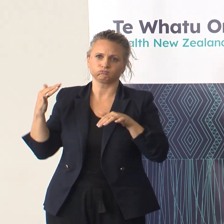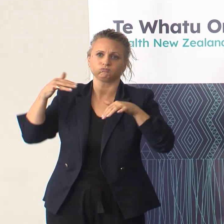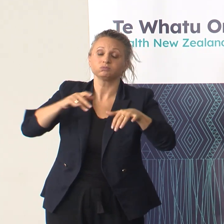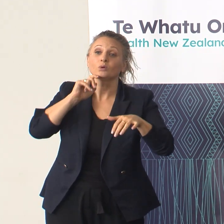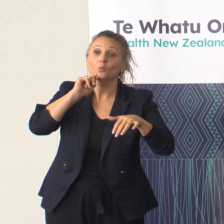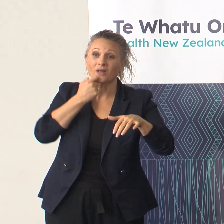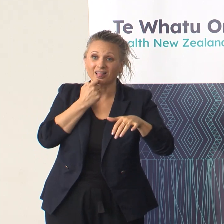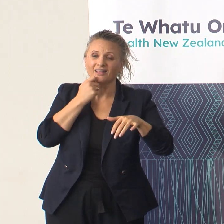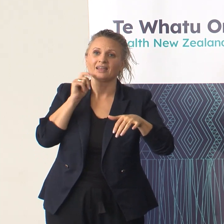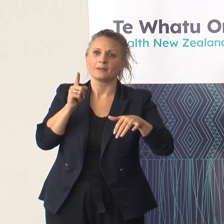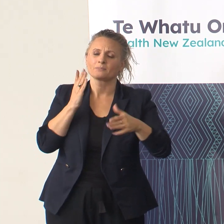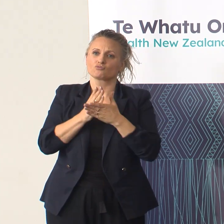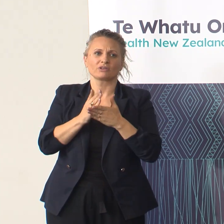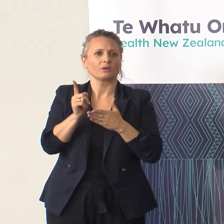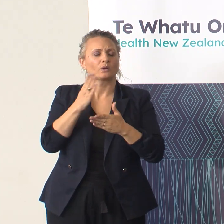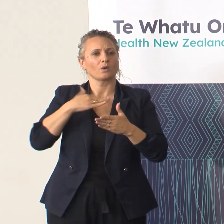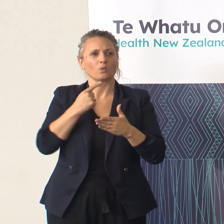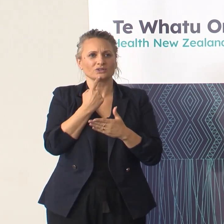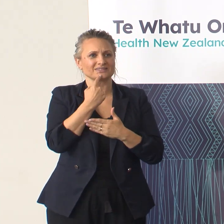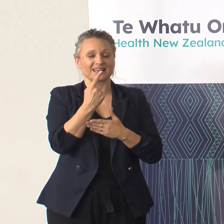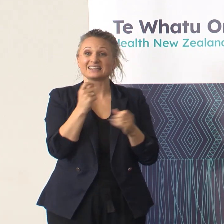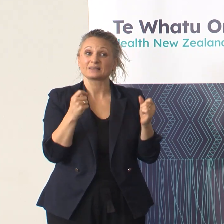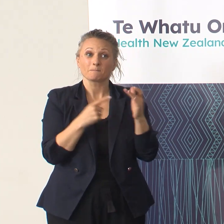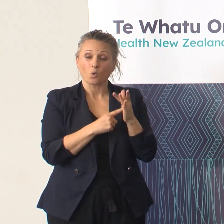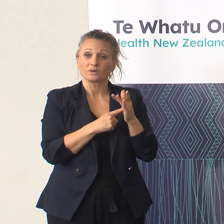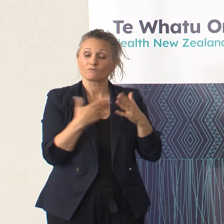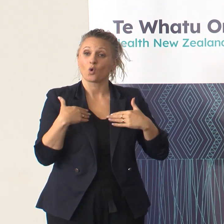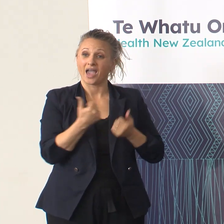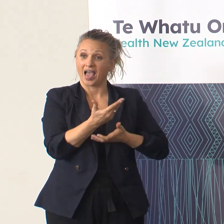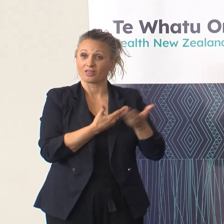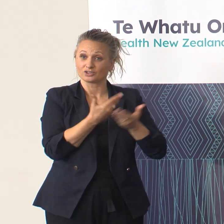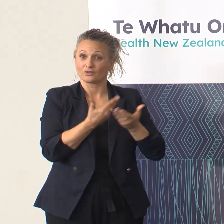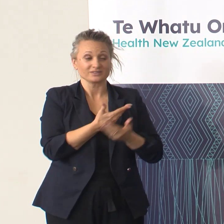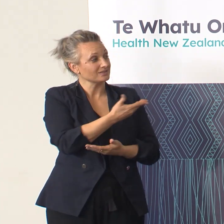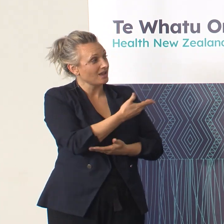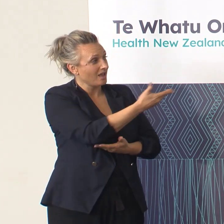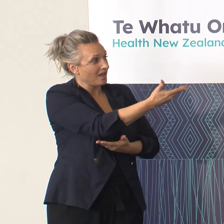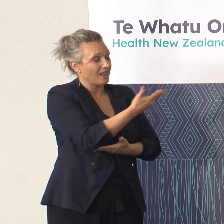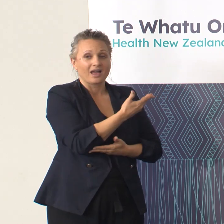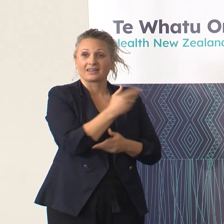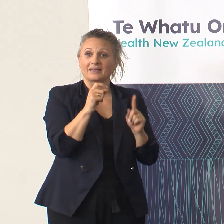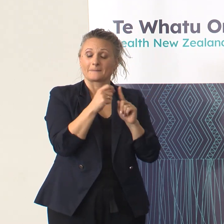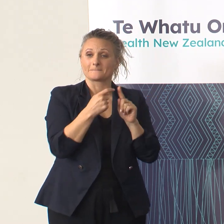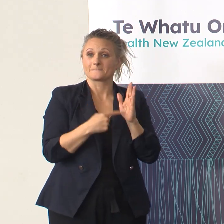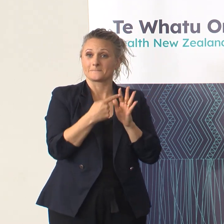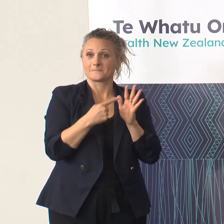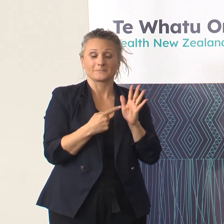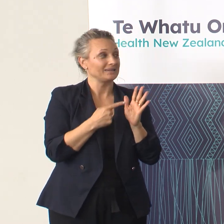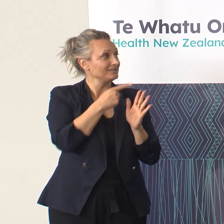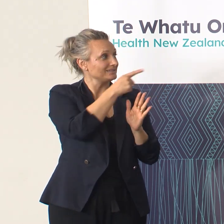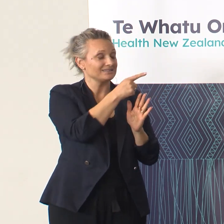try and answer and are really important for health services like the ones that that Pete represents is